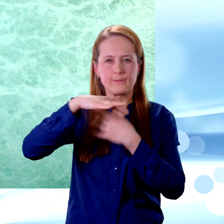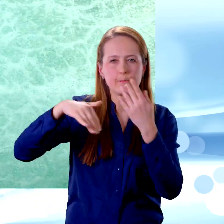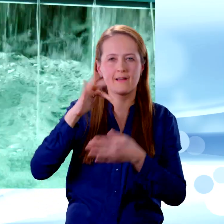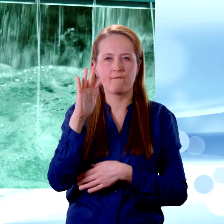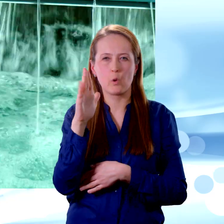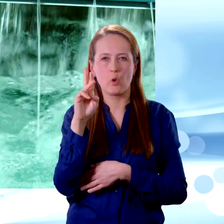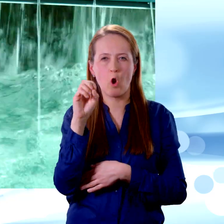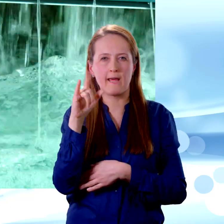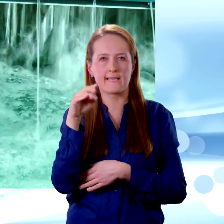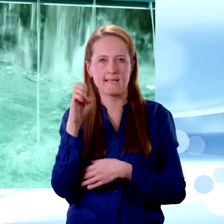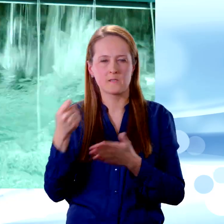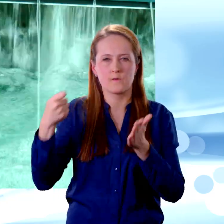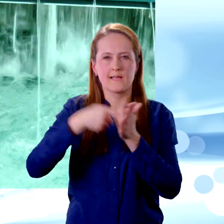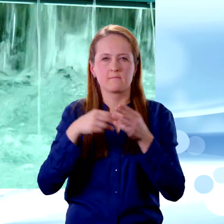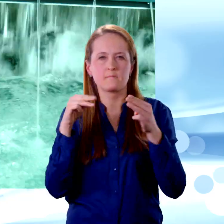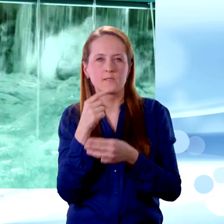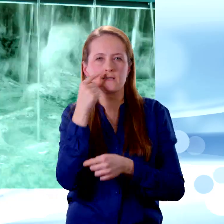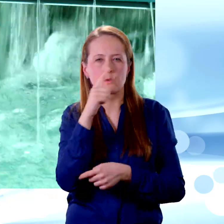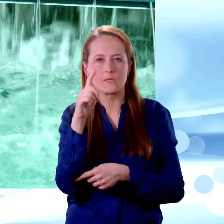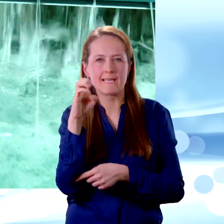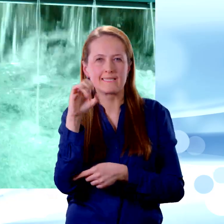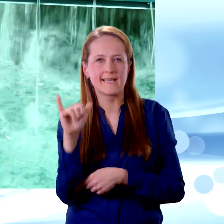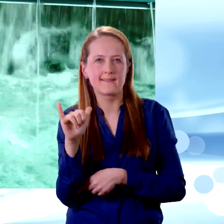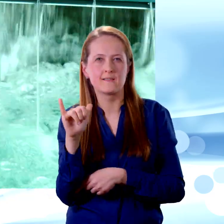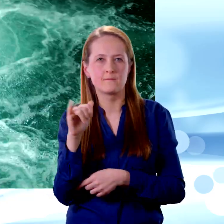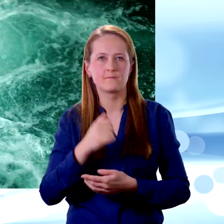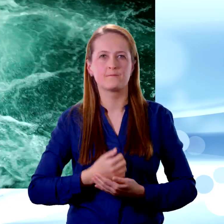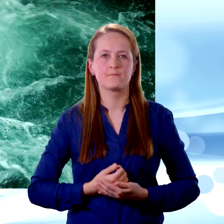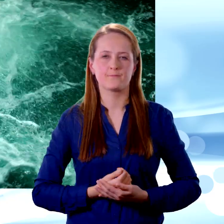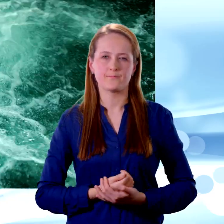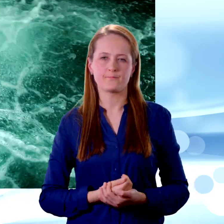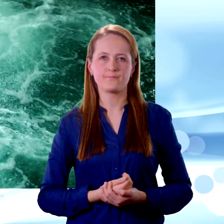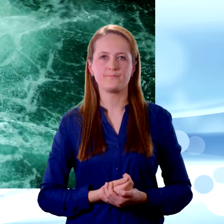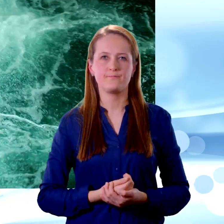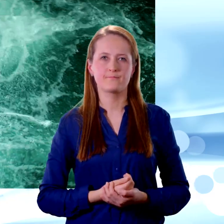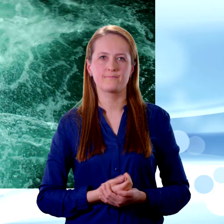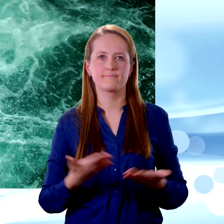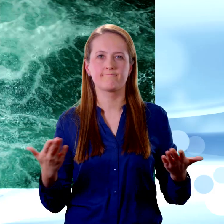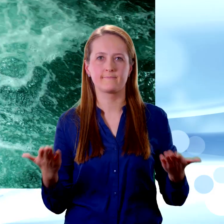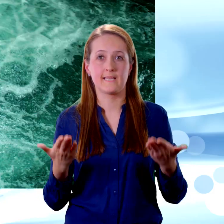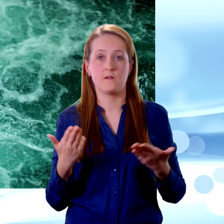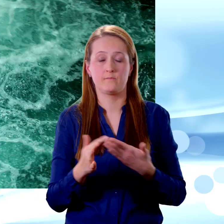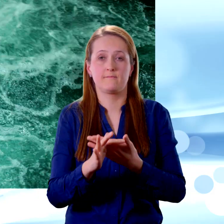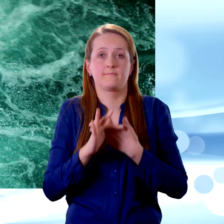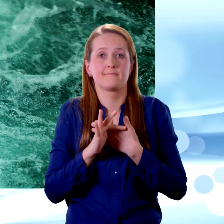Fluoride is also added to the water to help prevent tooth decay. Now the water should be safe to drink.